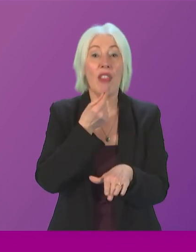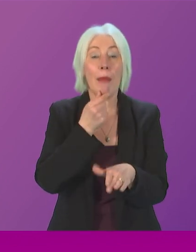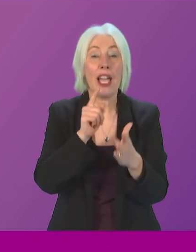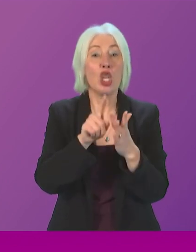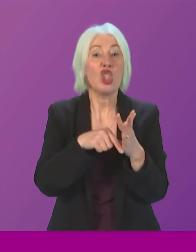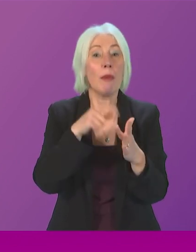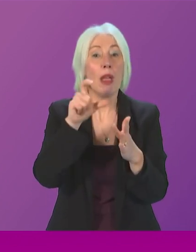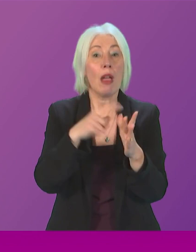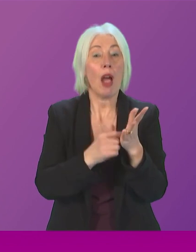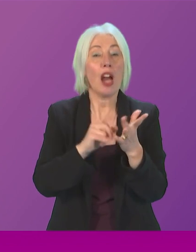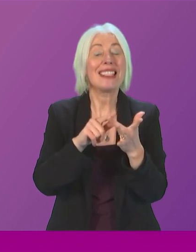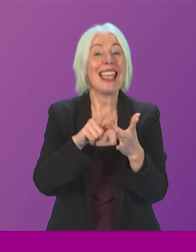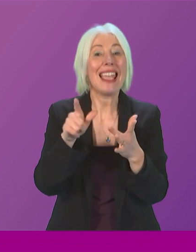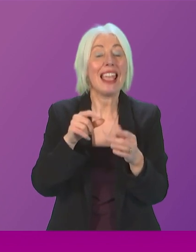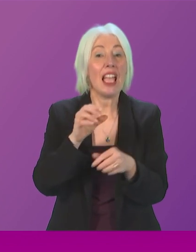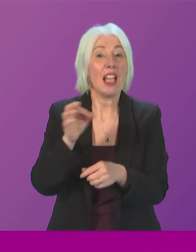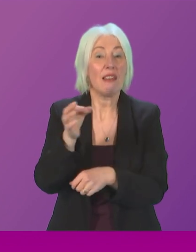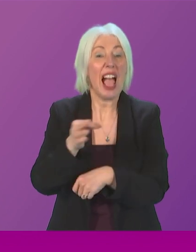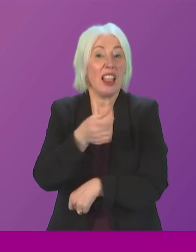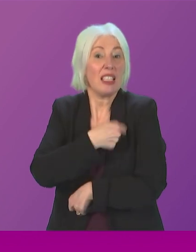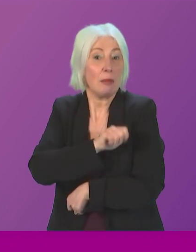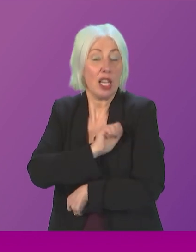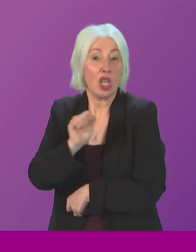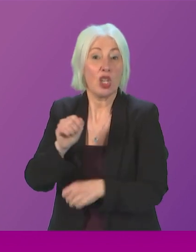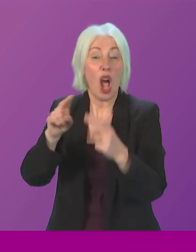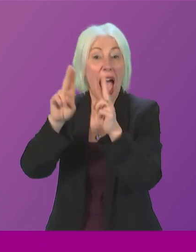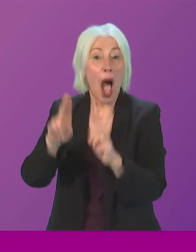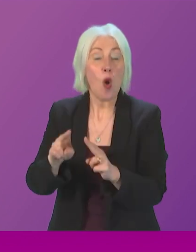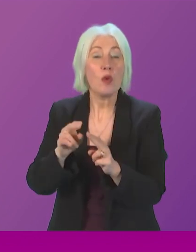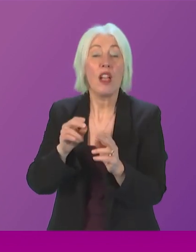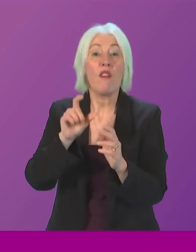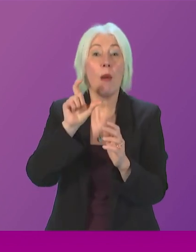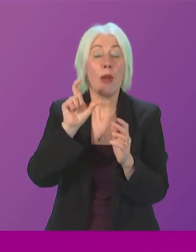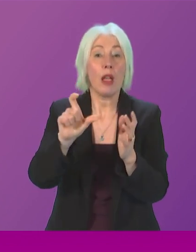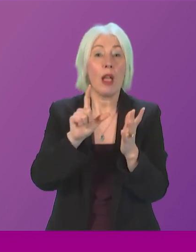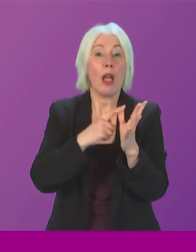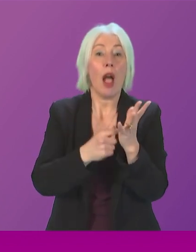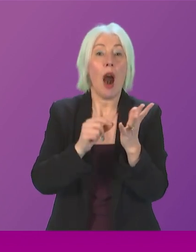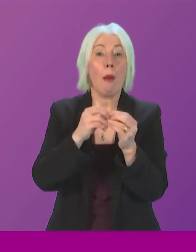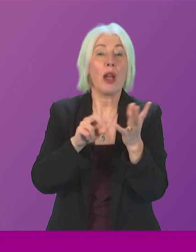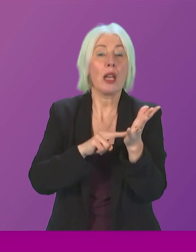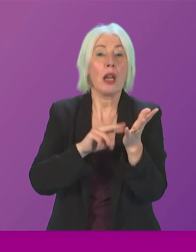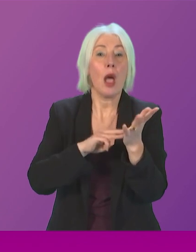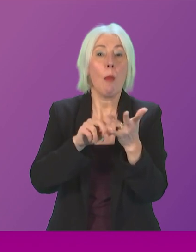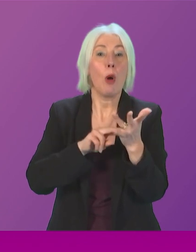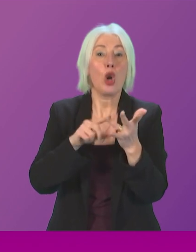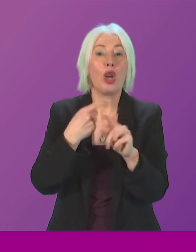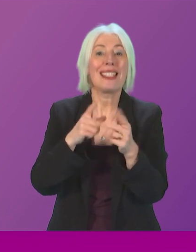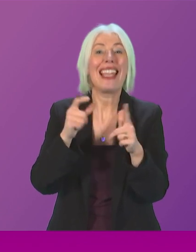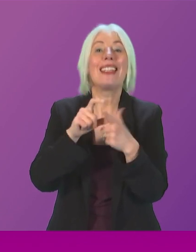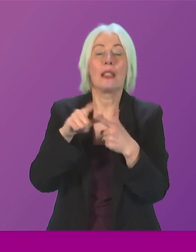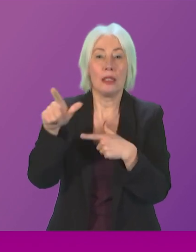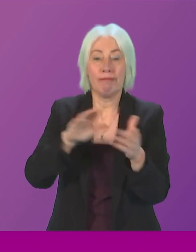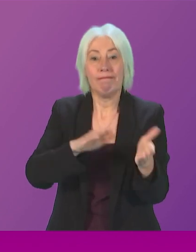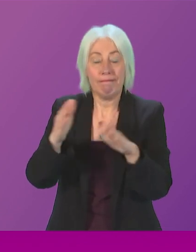due to a suspected carbon monoxide leak in a holiday home I know the chamber's thoughts and condolences will be with Mr Carsey's friends